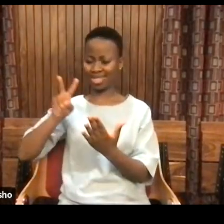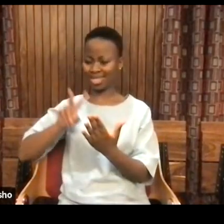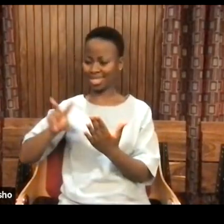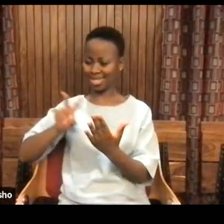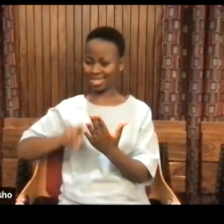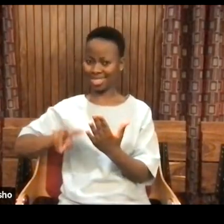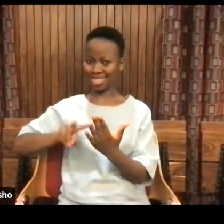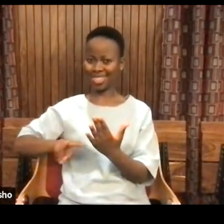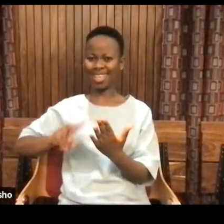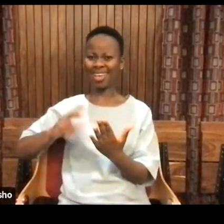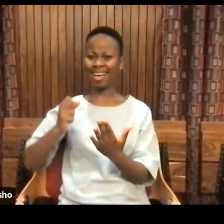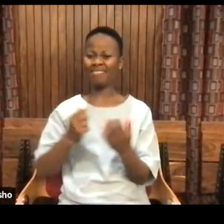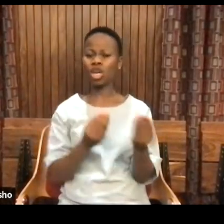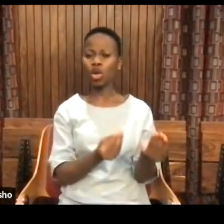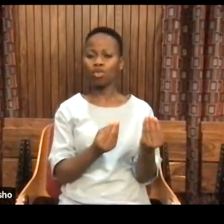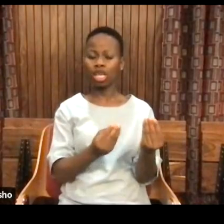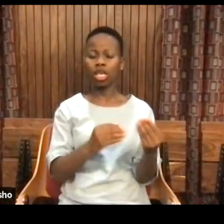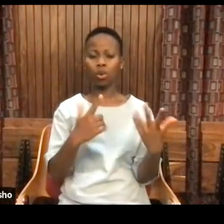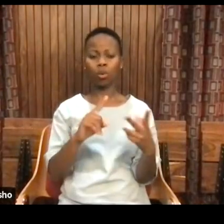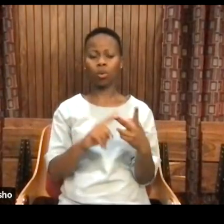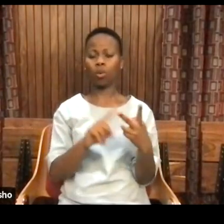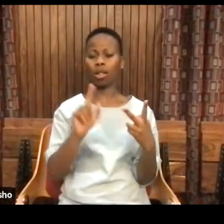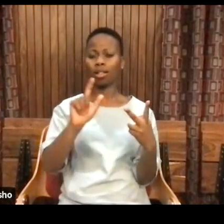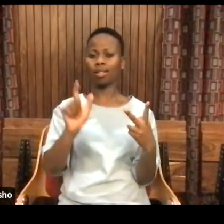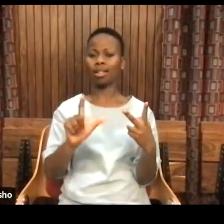Greek or Latin.